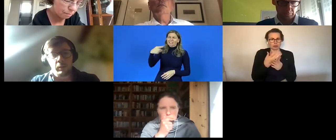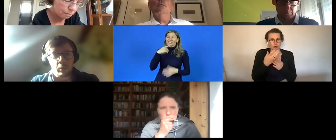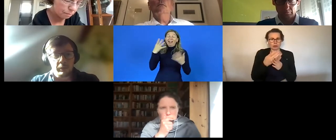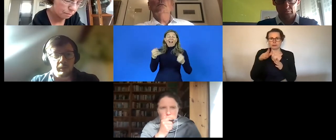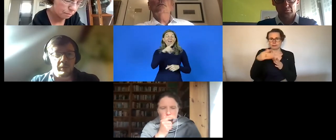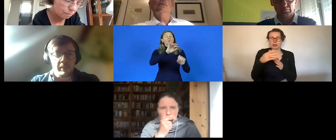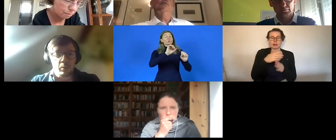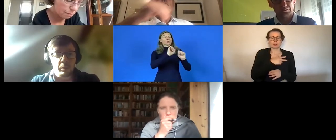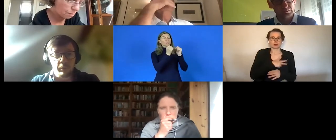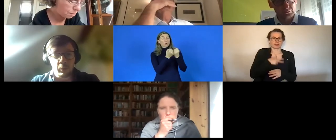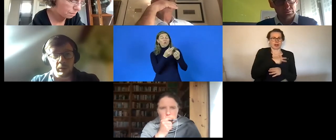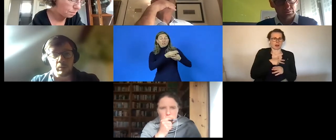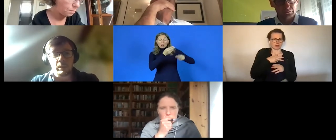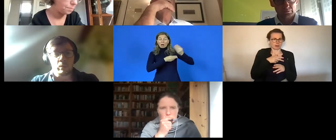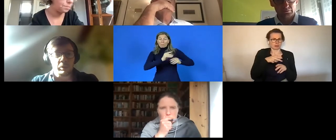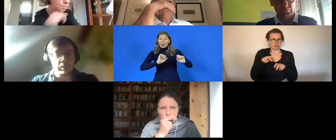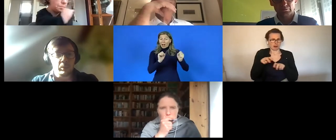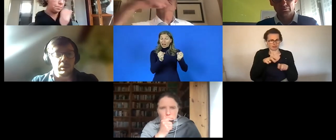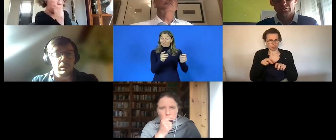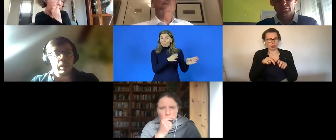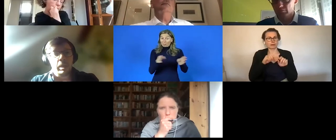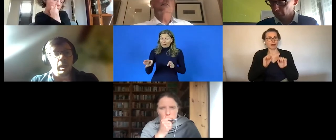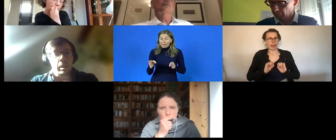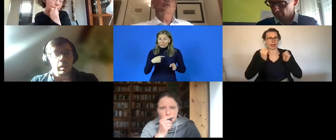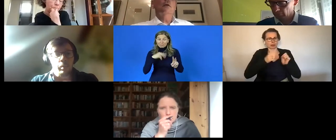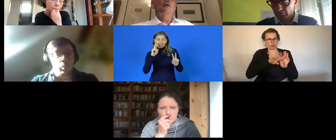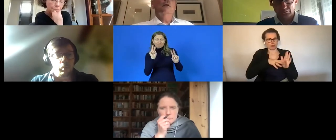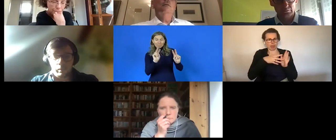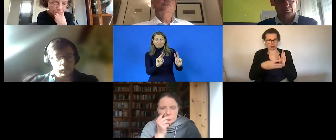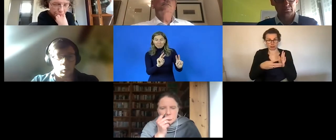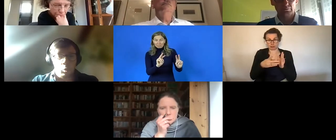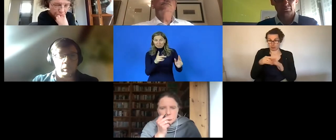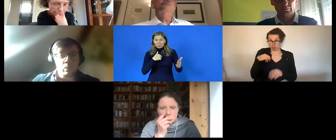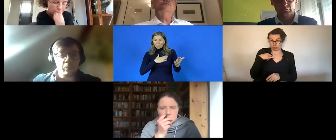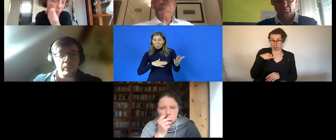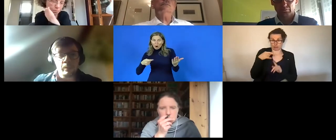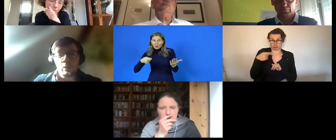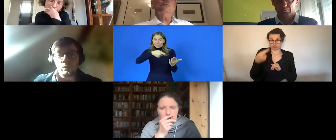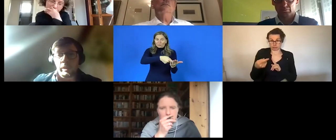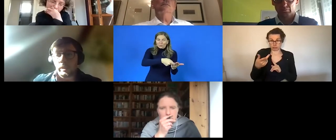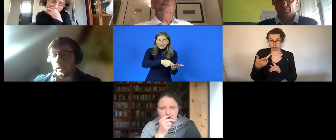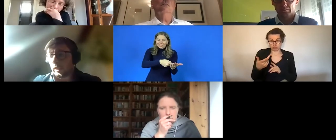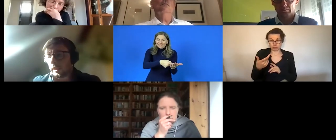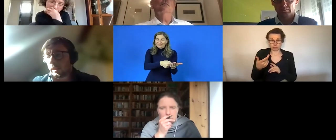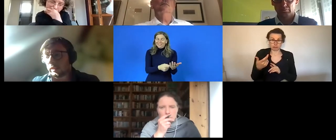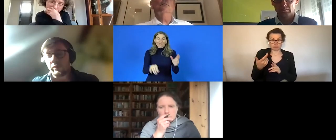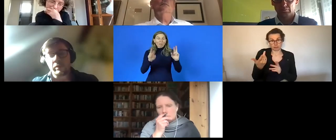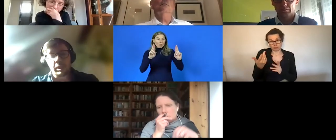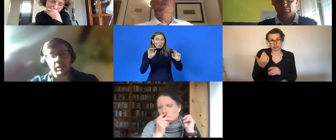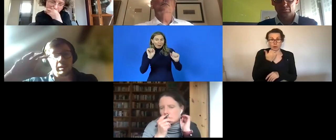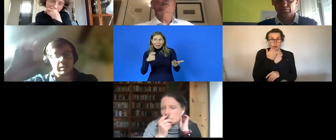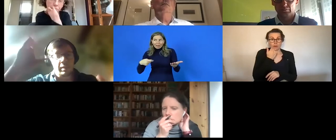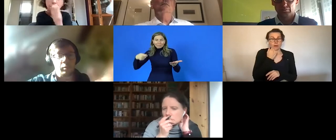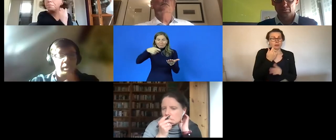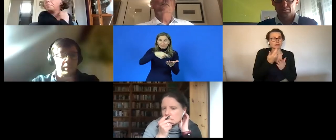we are of course very much looking forward to and to contribute um hoping to contribute more to the uh the different